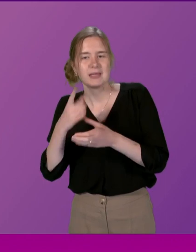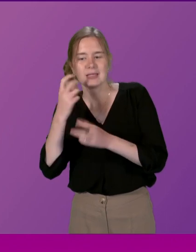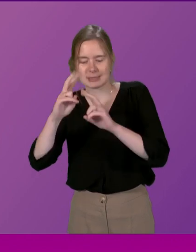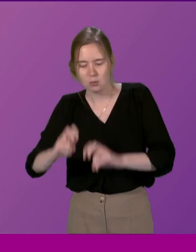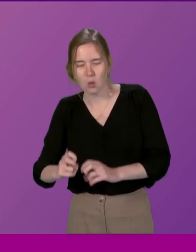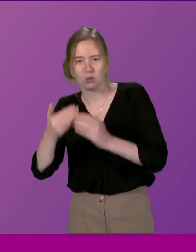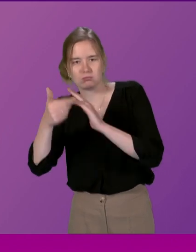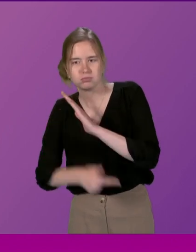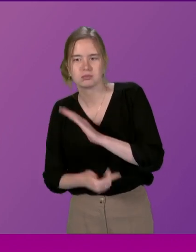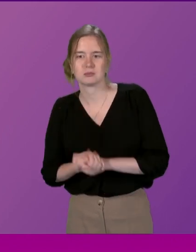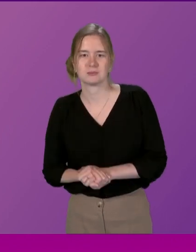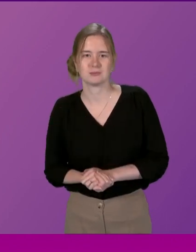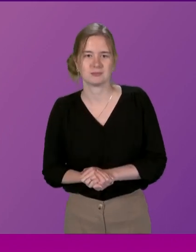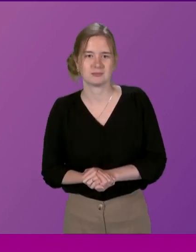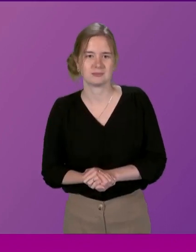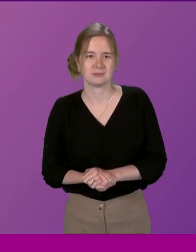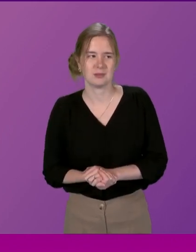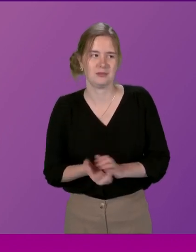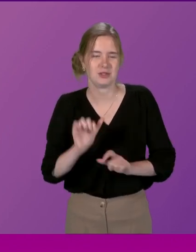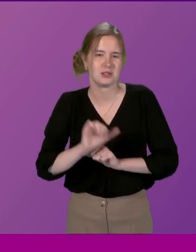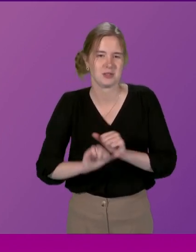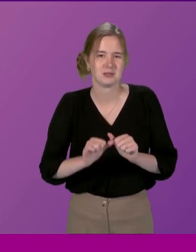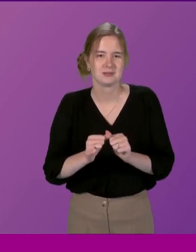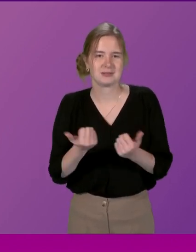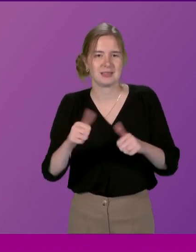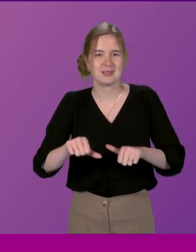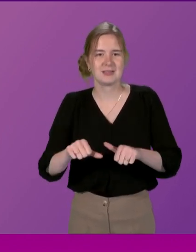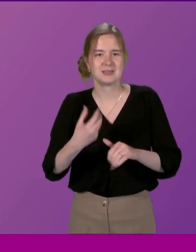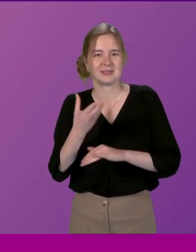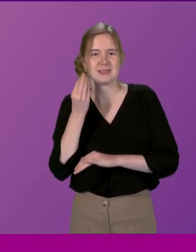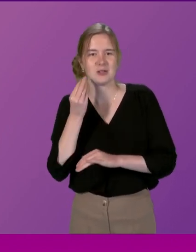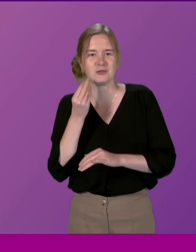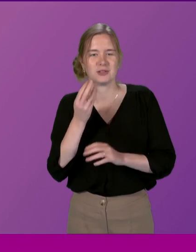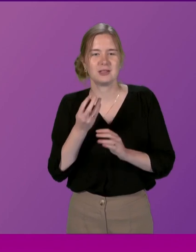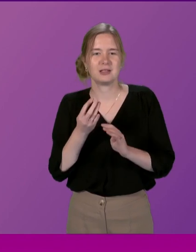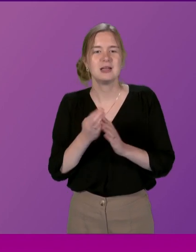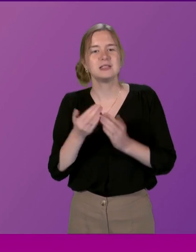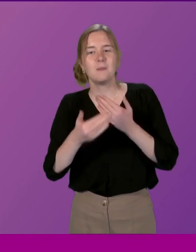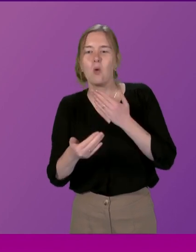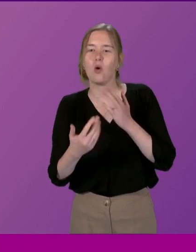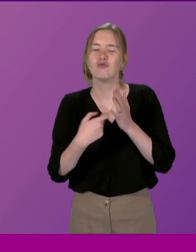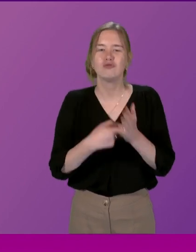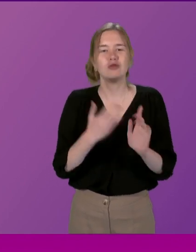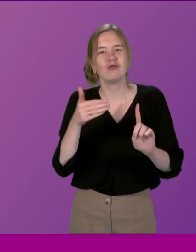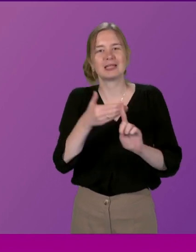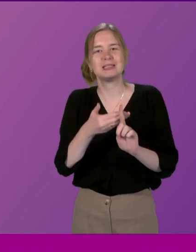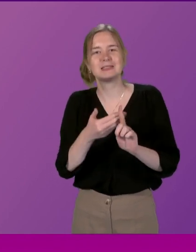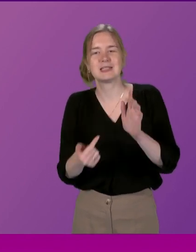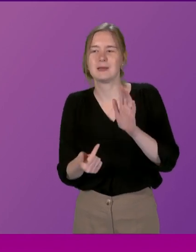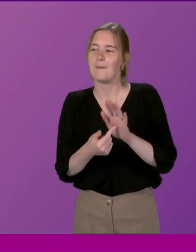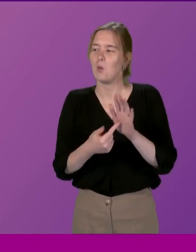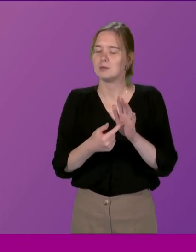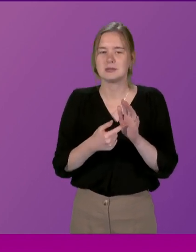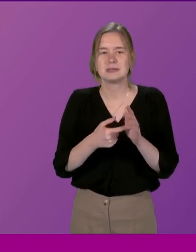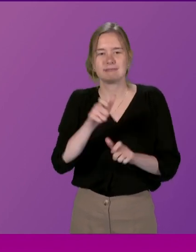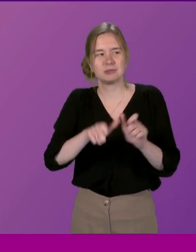issues further If you could conclude please This is not meant to sound as if we were just passing the buck It is more a recognition that matters relating to the members'